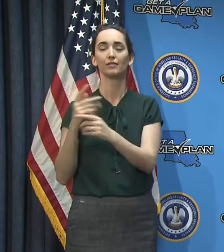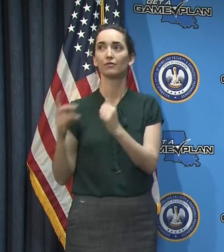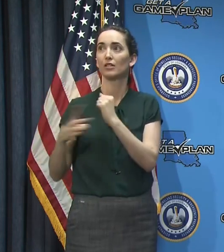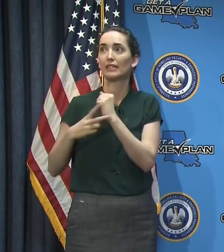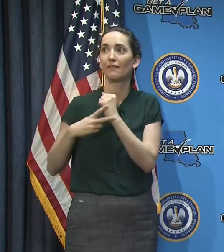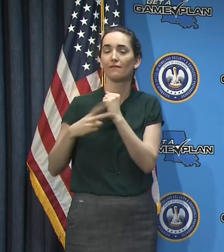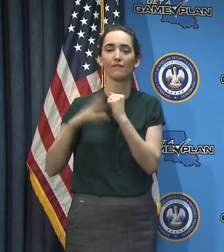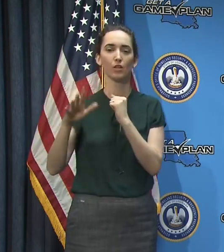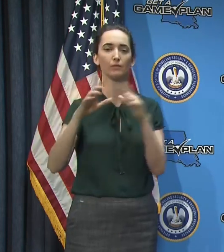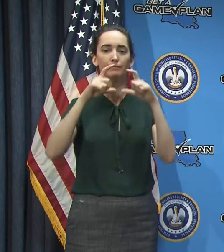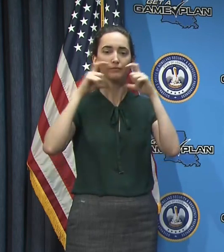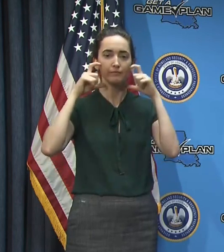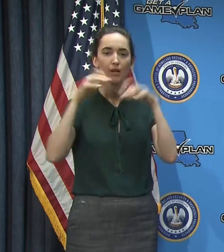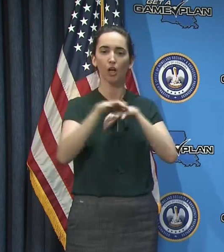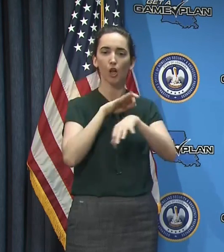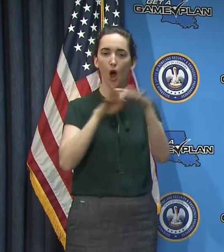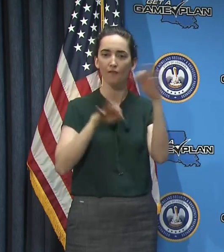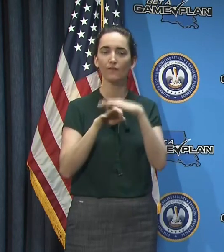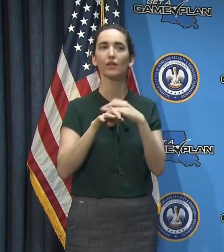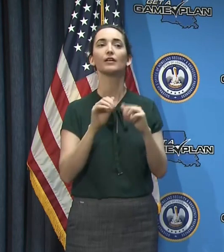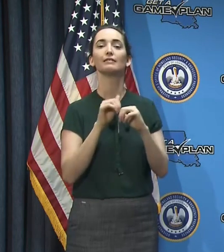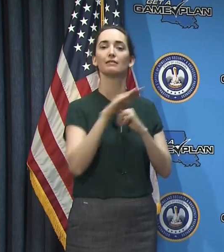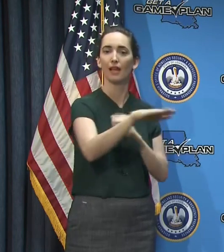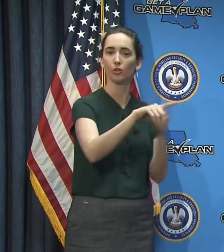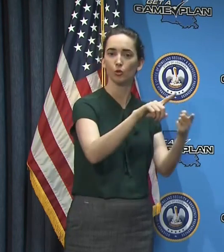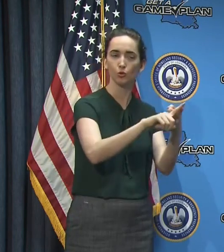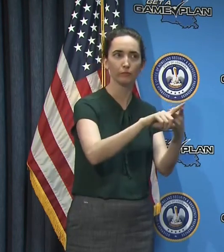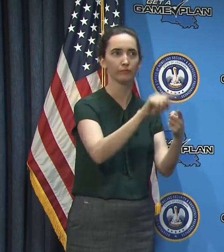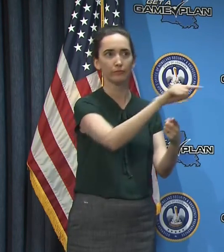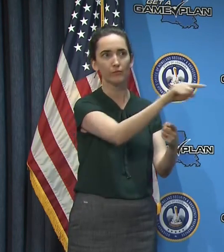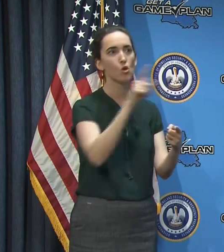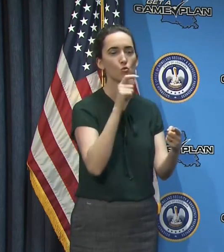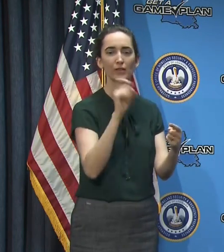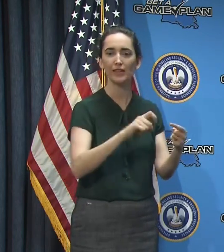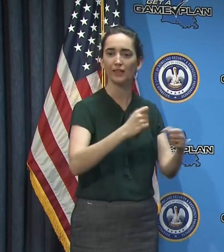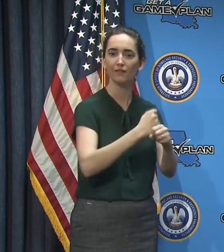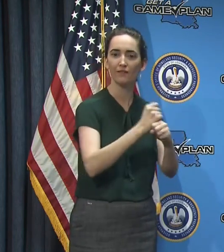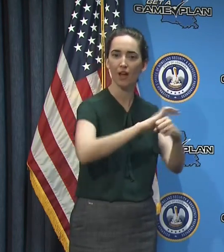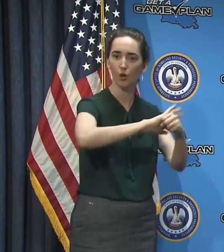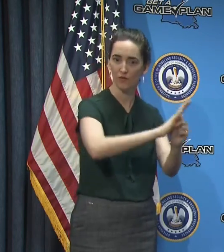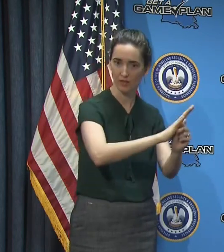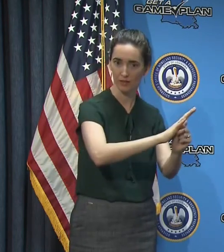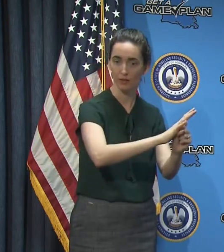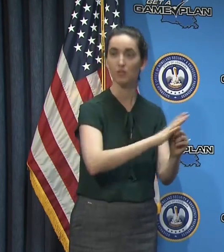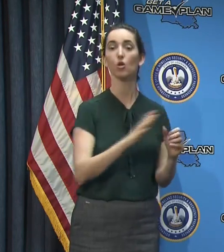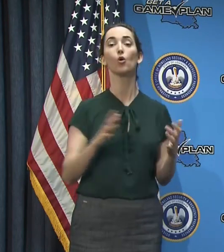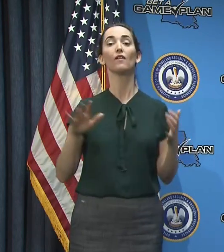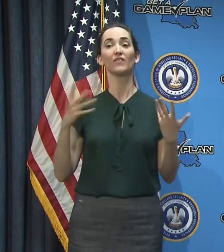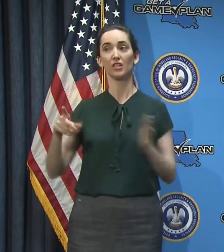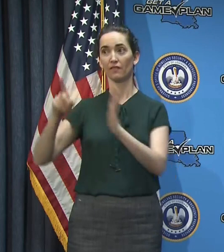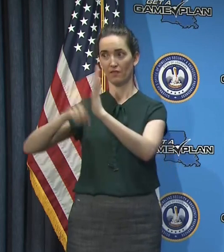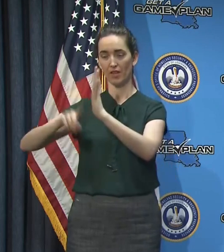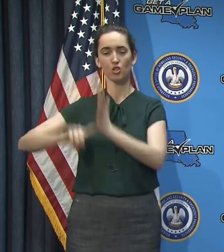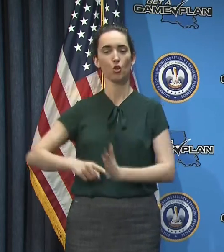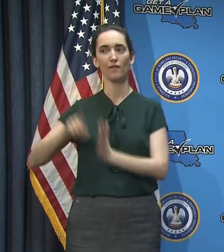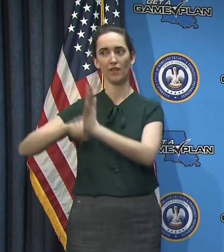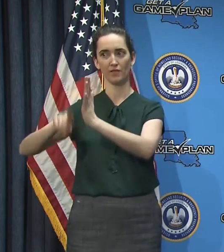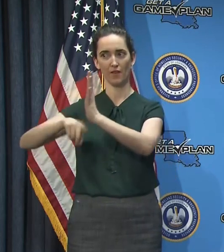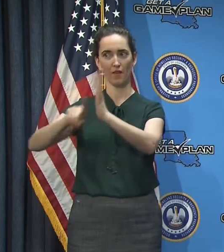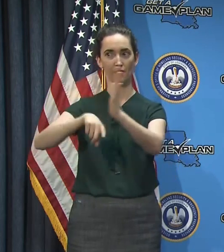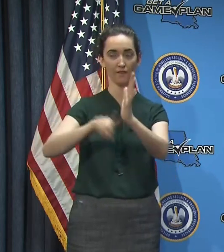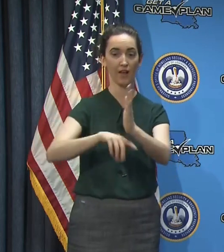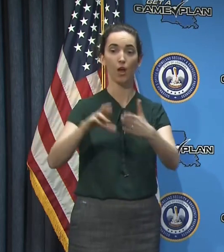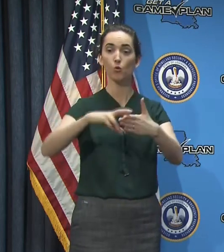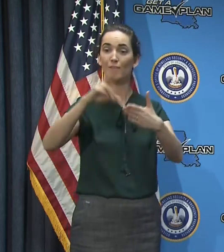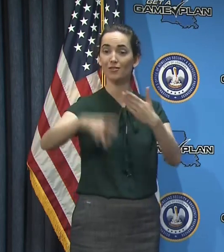COVID. Uh, those investigations, uh, have started. I haven't received the result of any investigation in any one